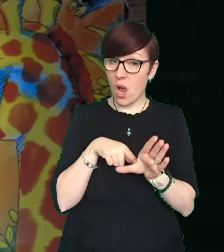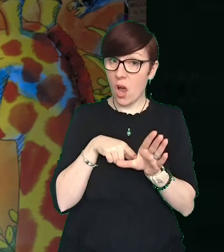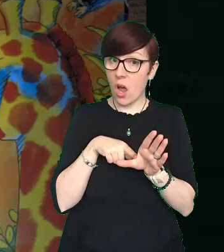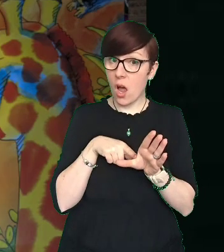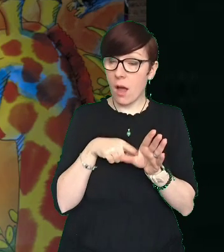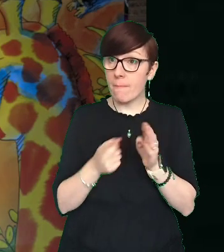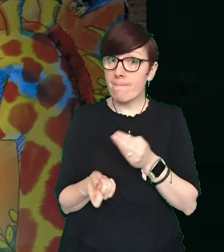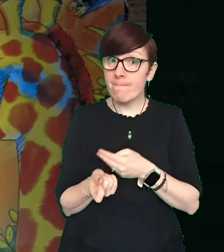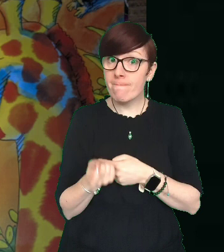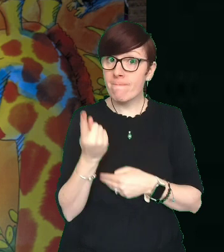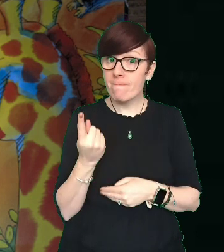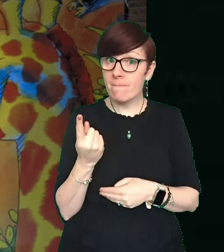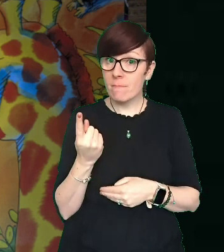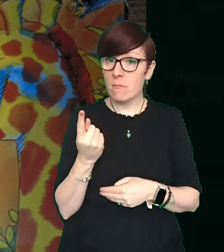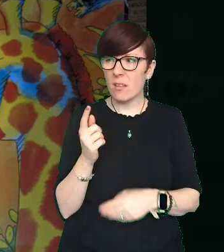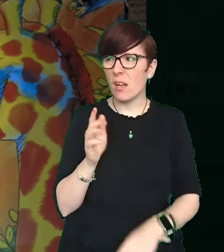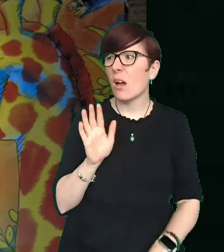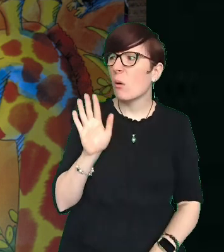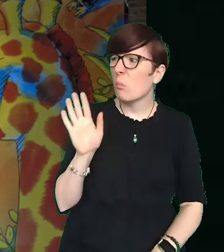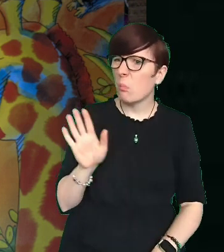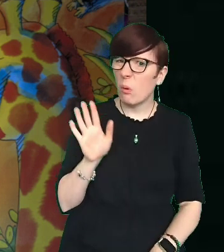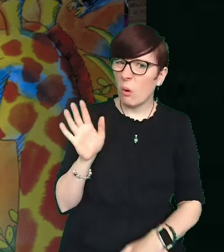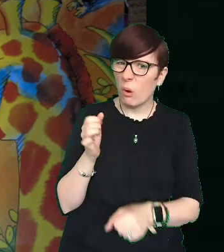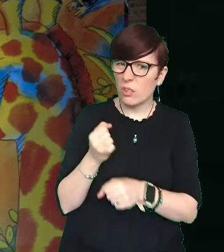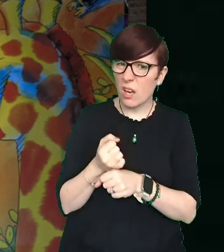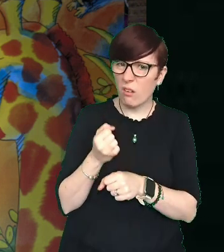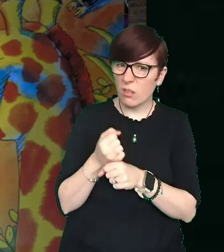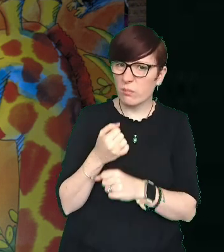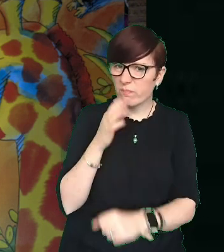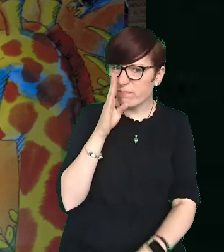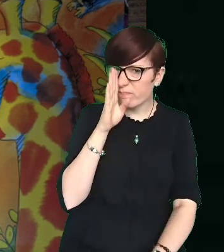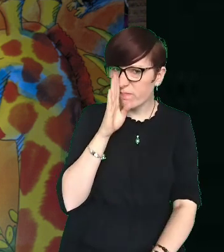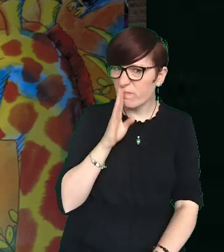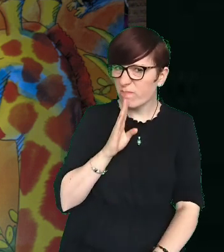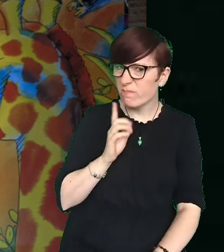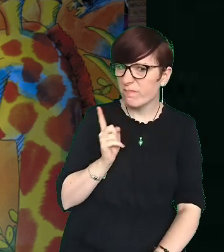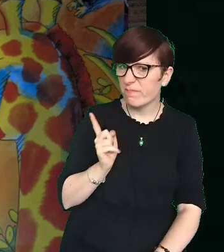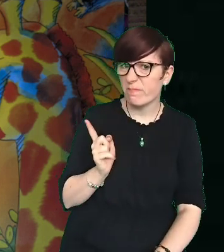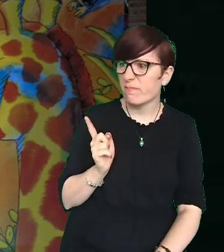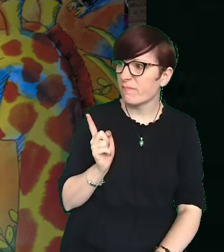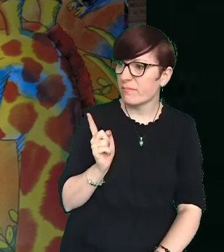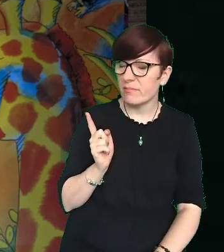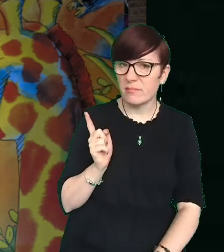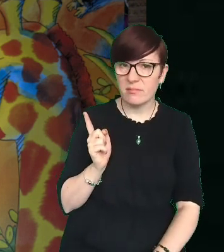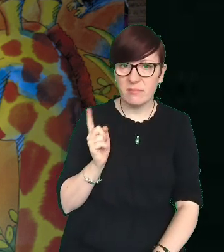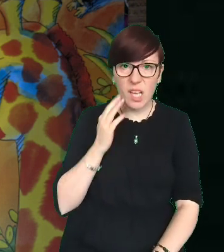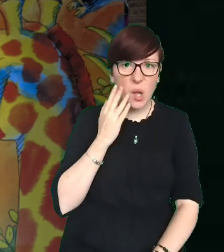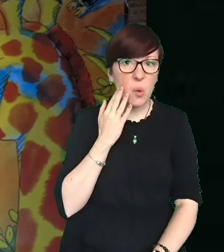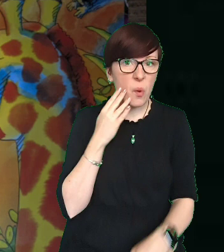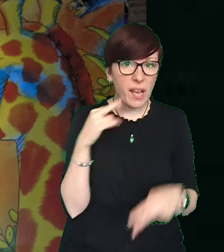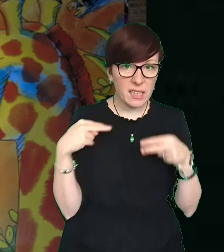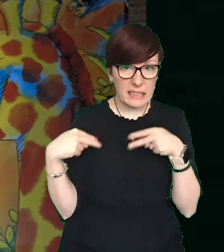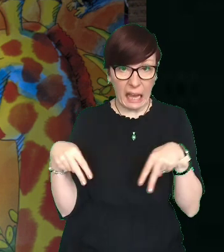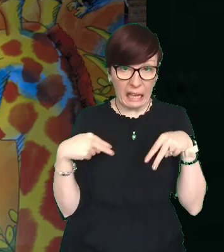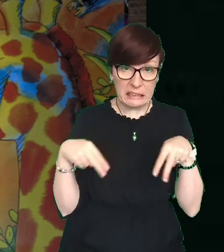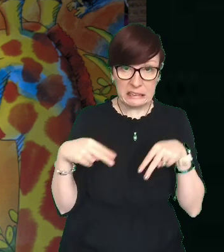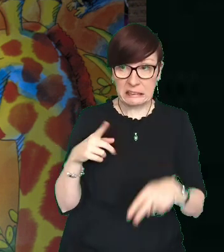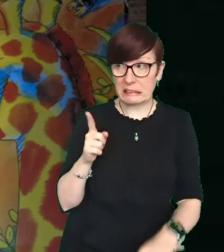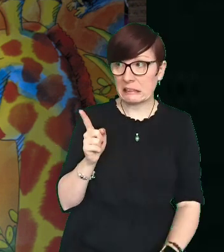And this year, when the day arrived, poor Gerald felt so sad because when it comes to dancing,